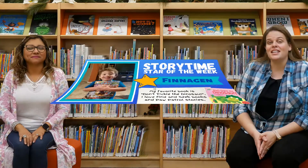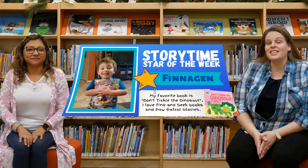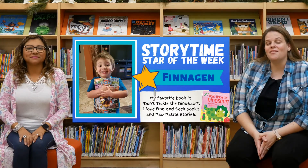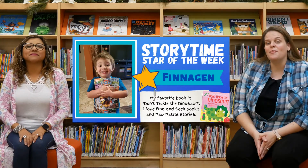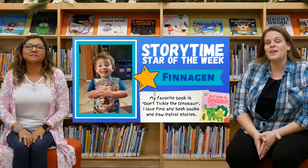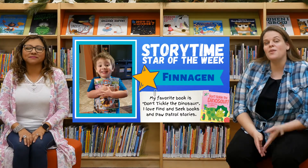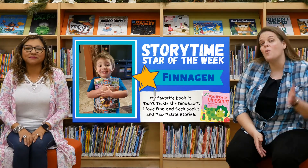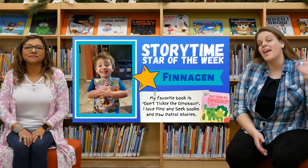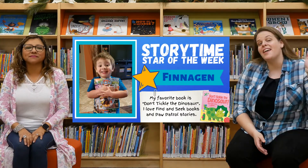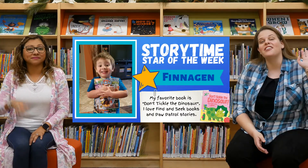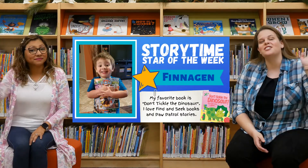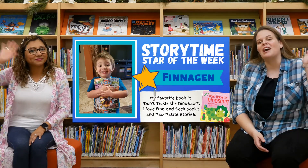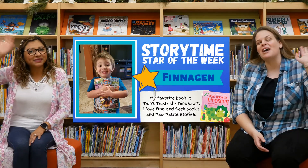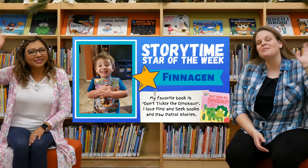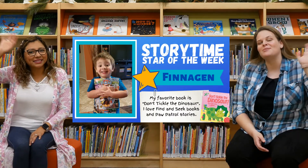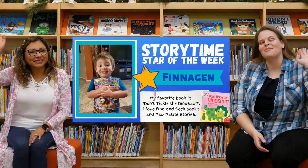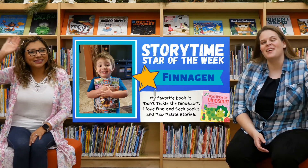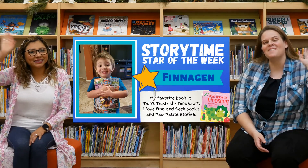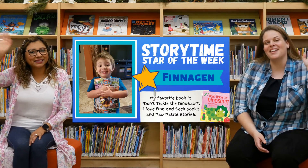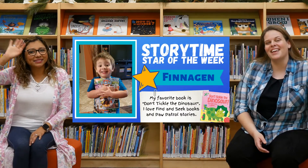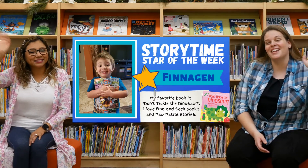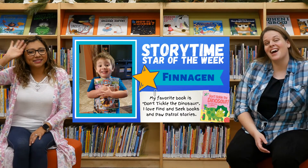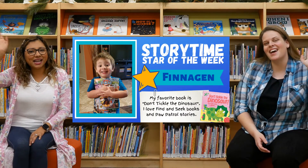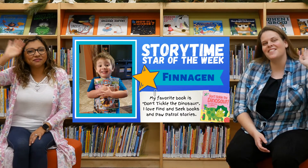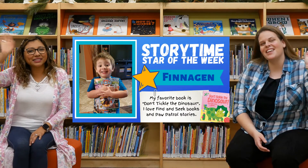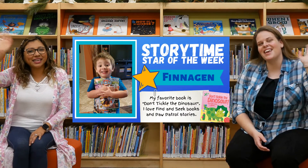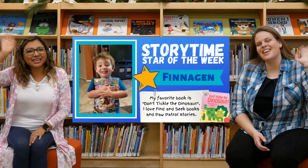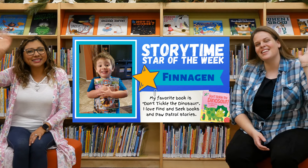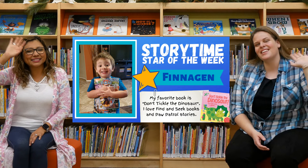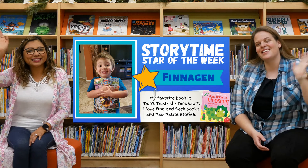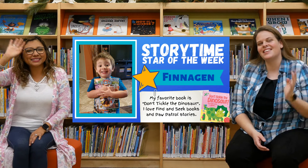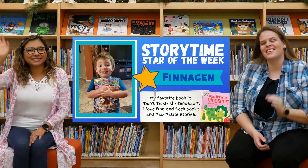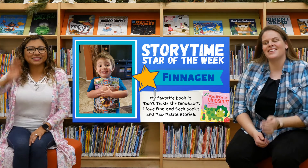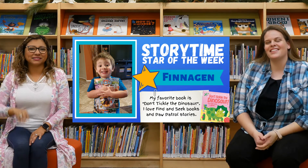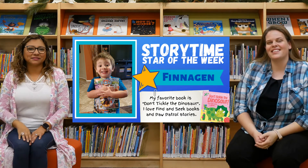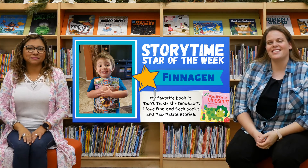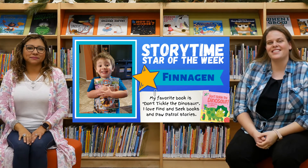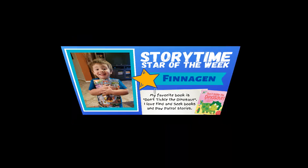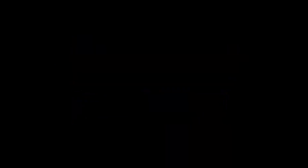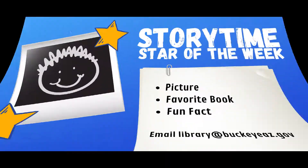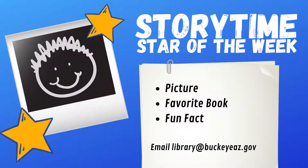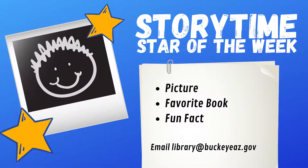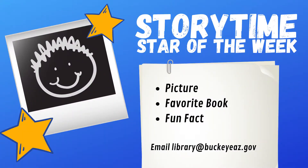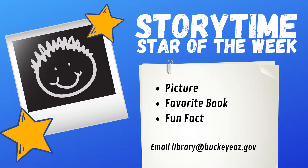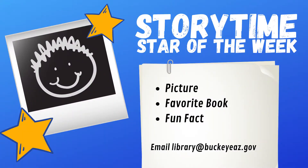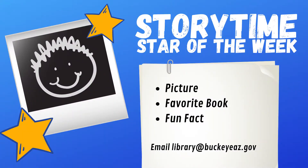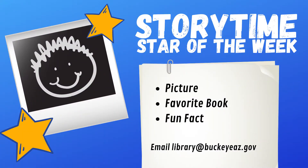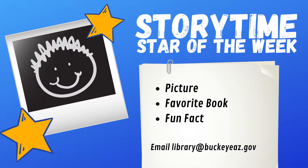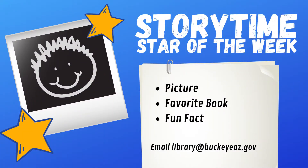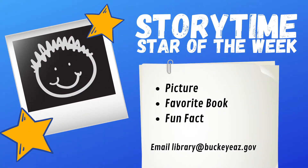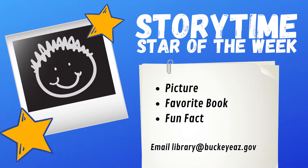let's give a big wave and shout out to our friend Finnegan. Hi Finnegan. Finnegan. If you would like your child to